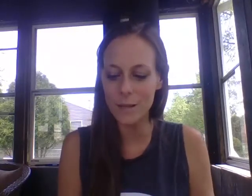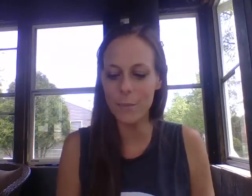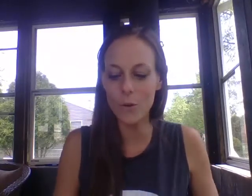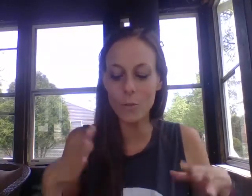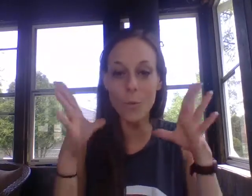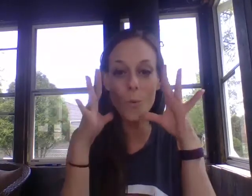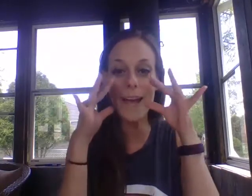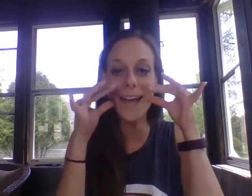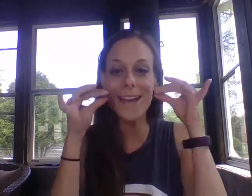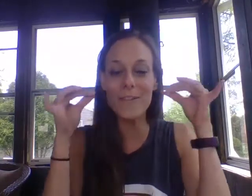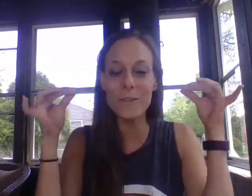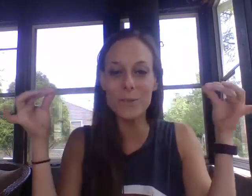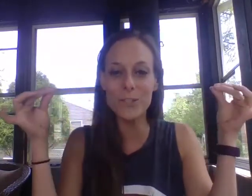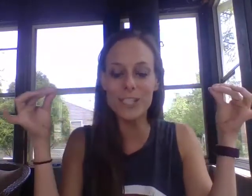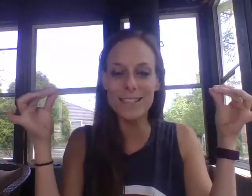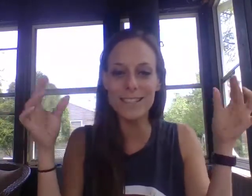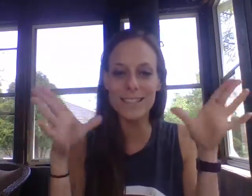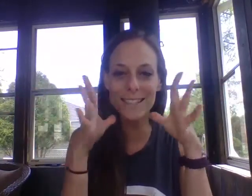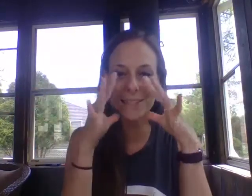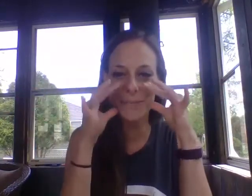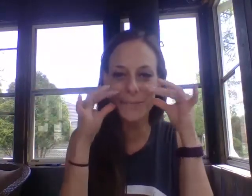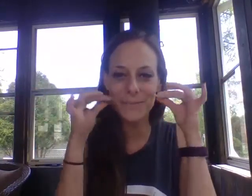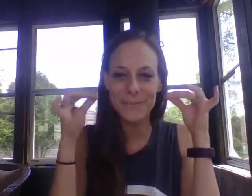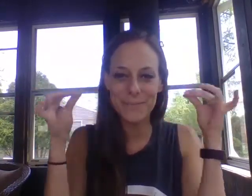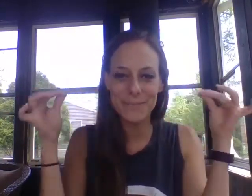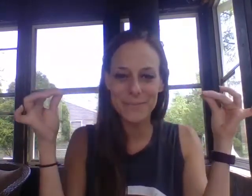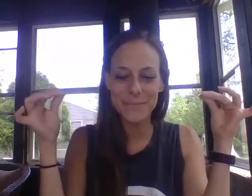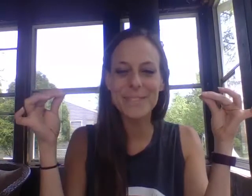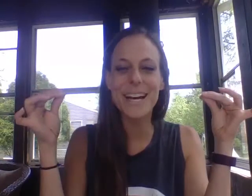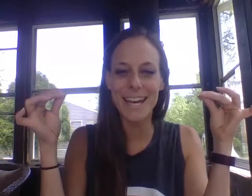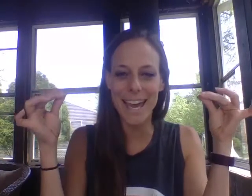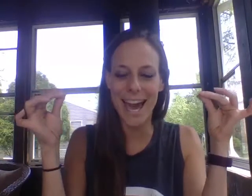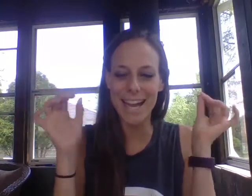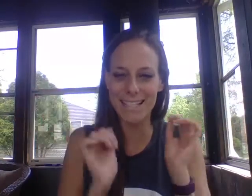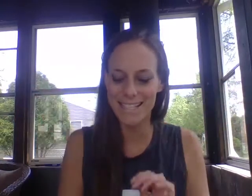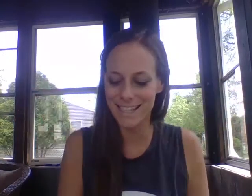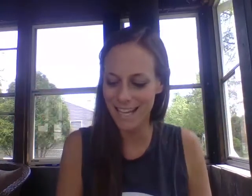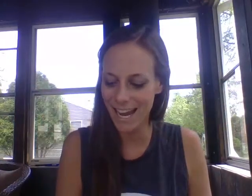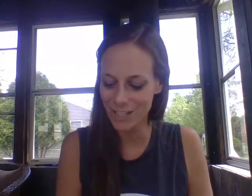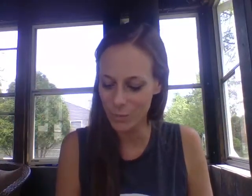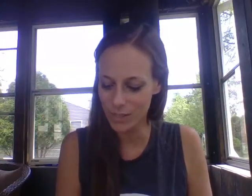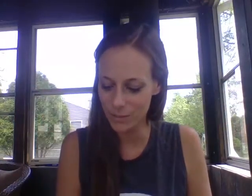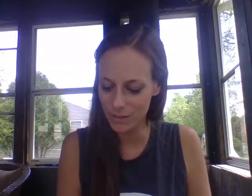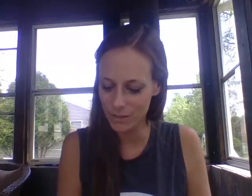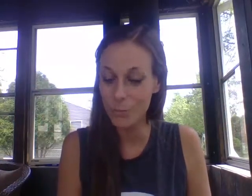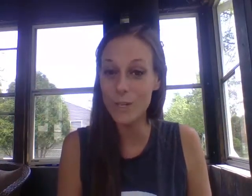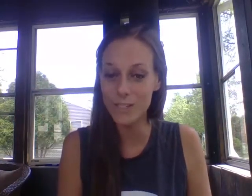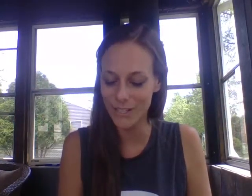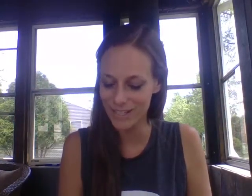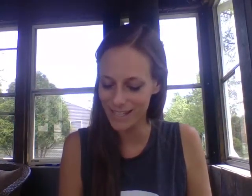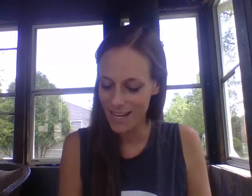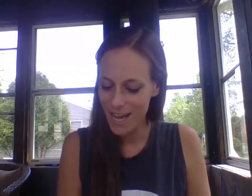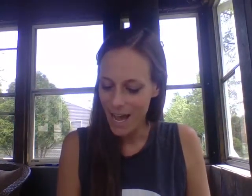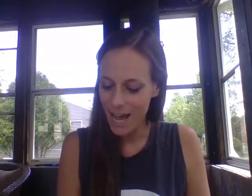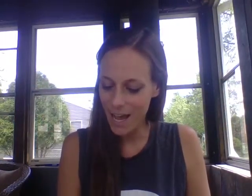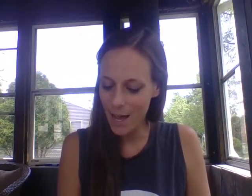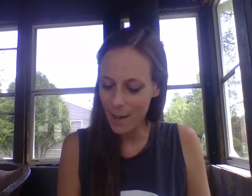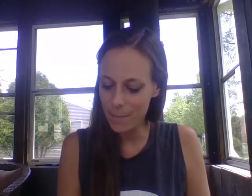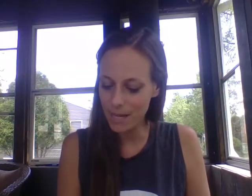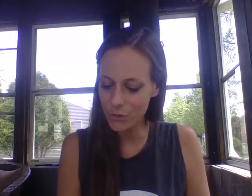and pull them away from your cheeks a cat just like the cats whispers whiskers then